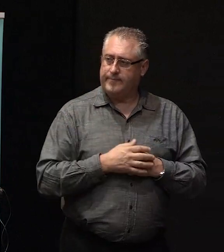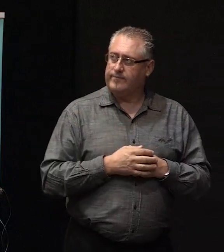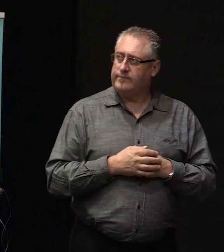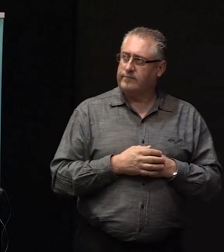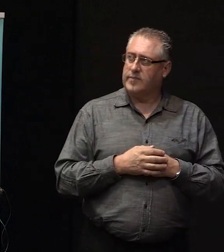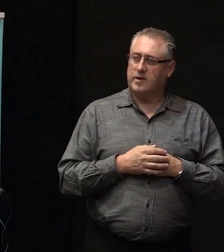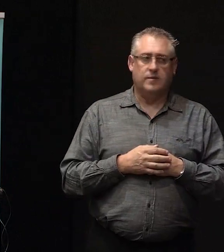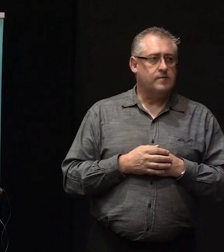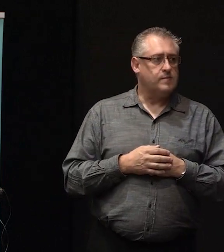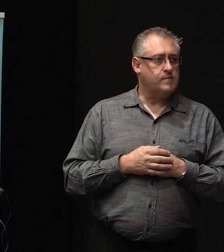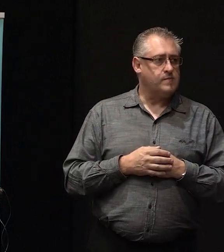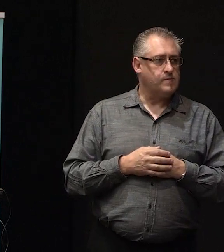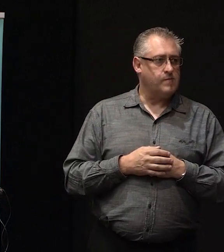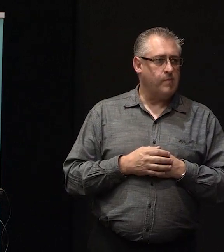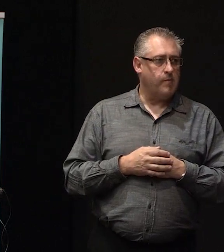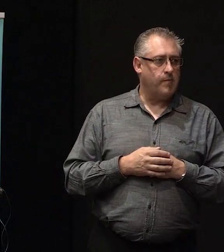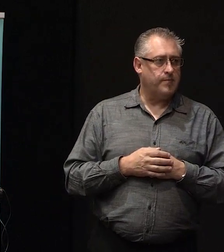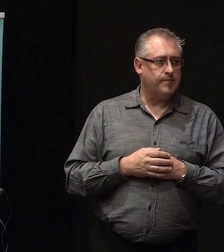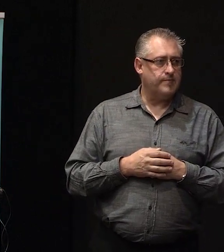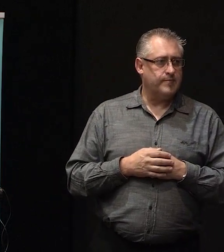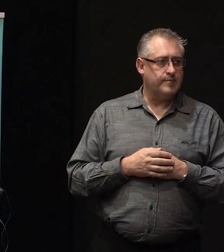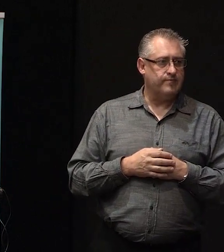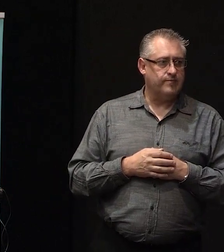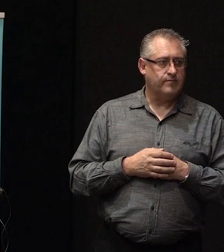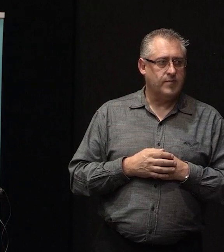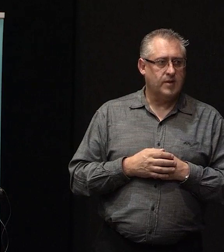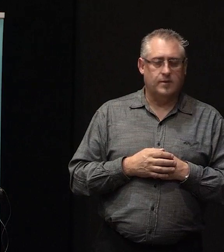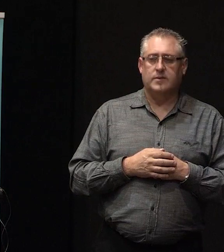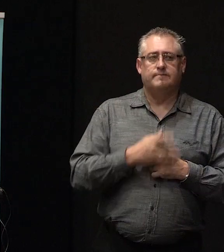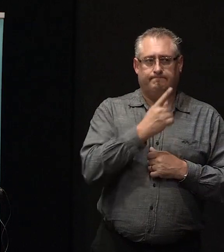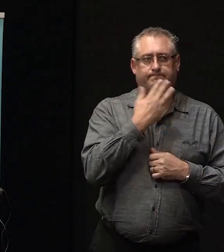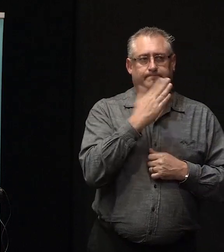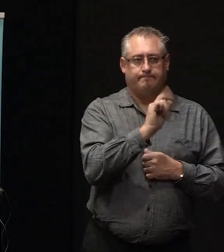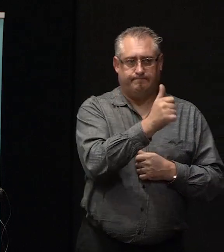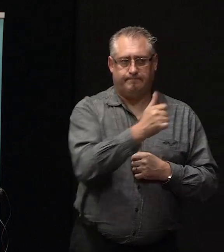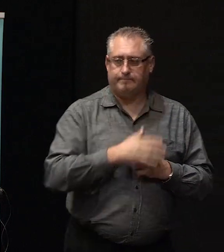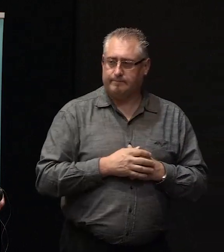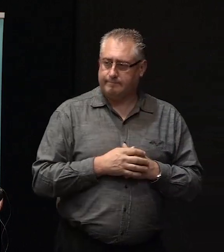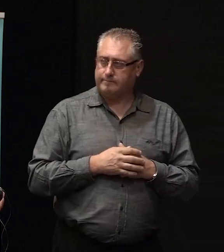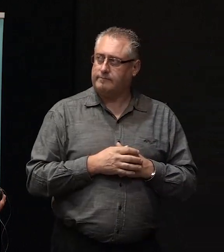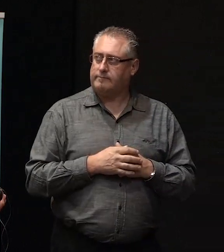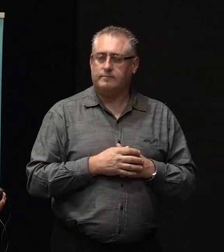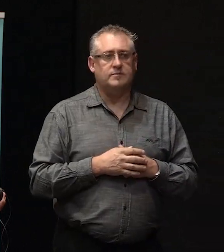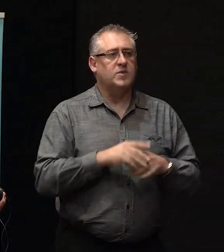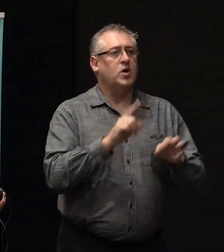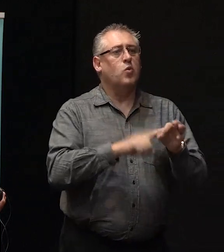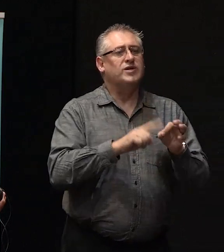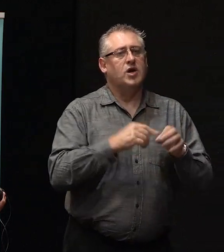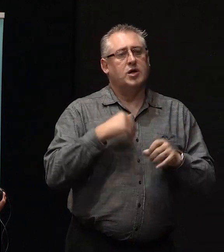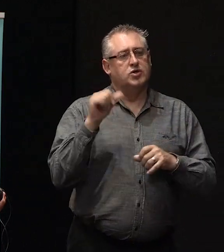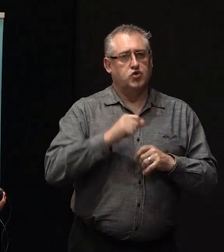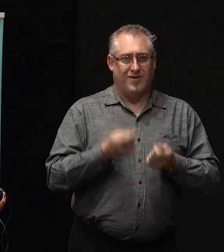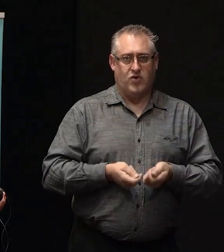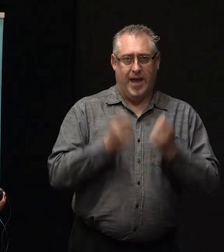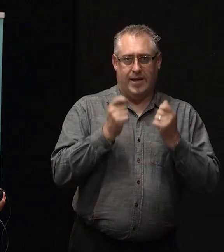Which was that? I beg your pardon. So the question which I should have raised was